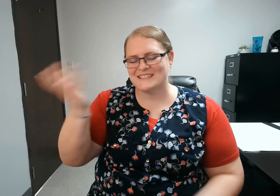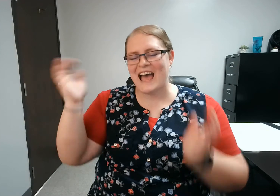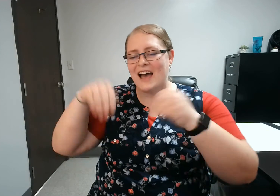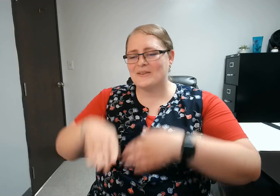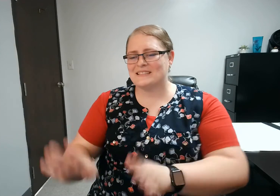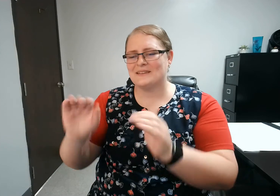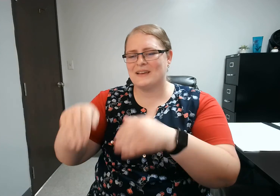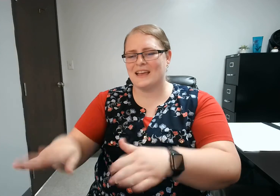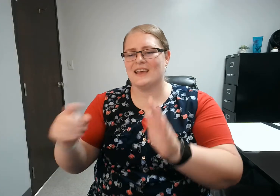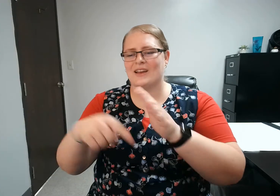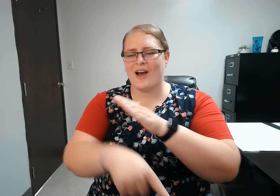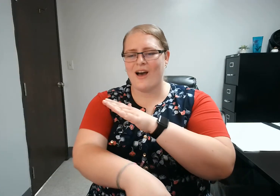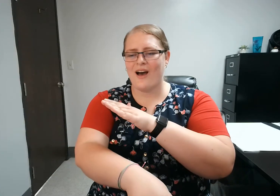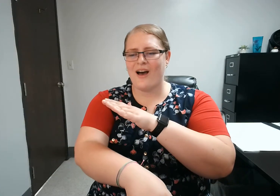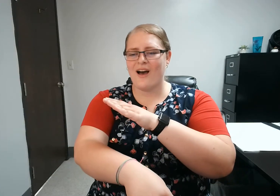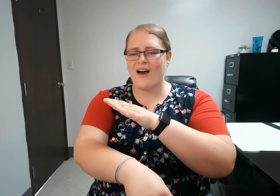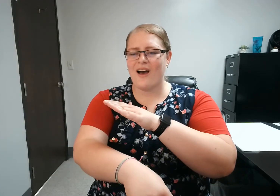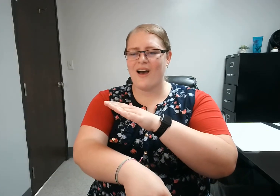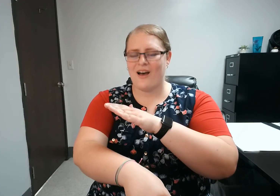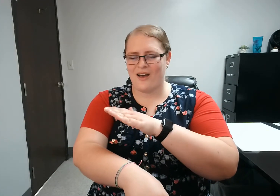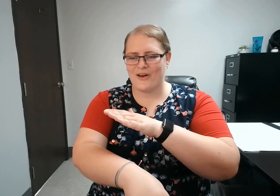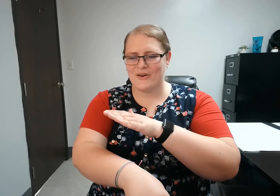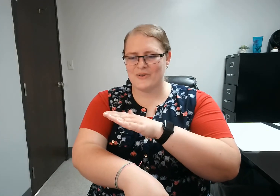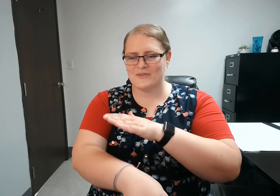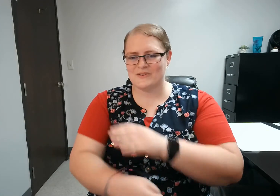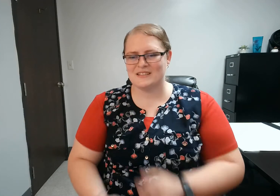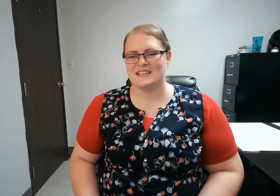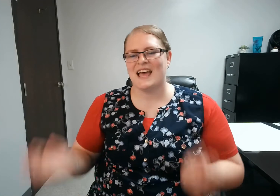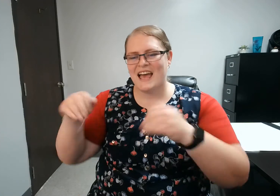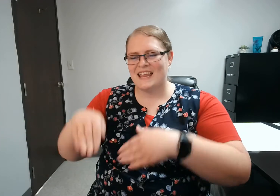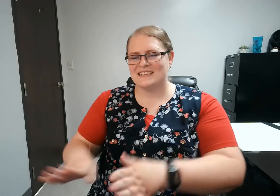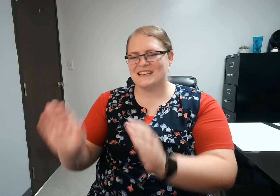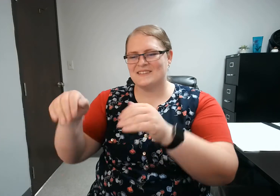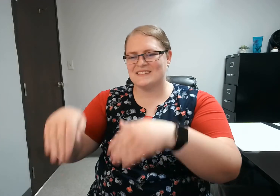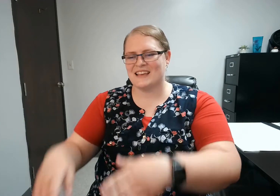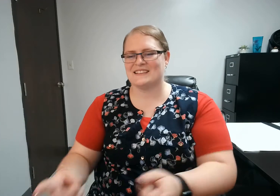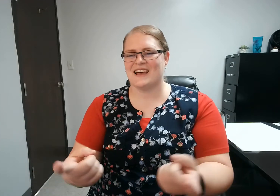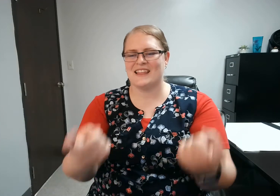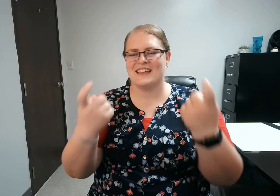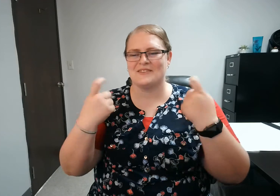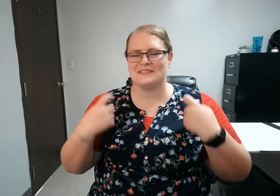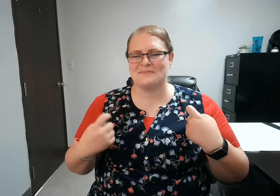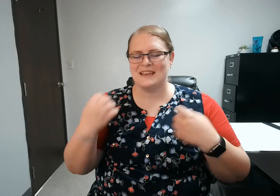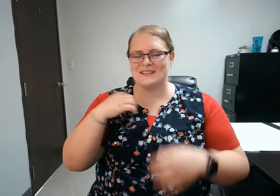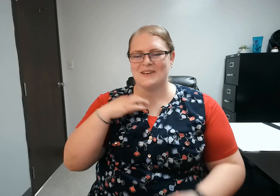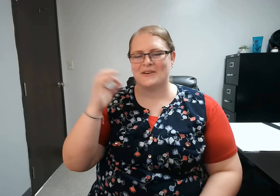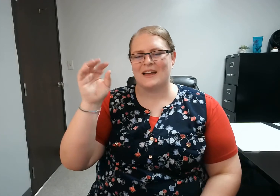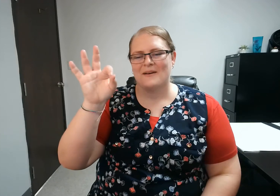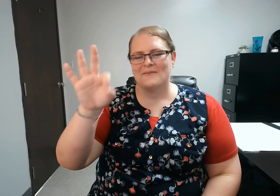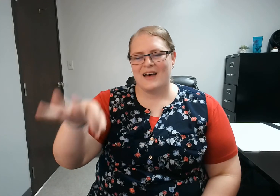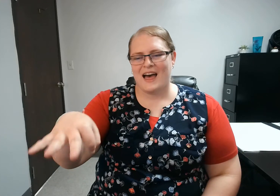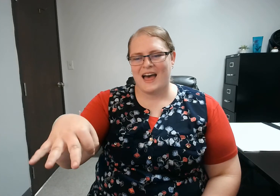What gave me love Who was it's a different time to be aware my To find